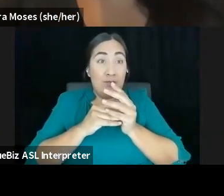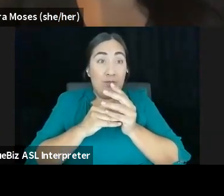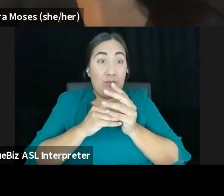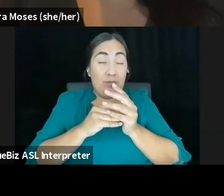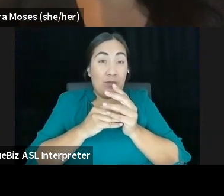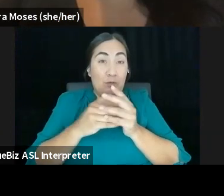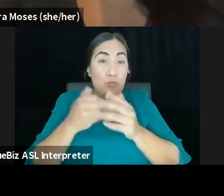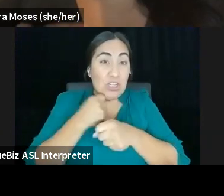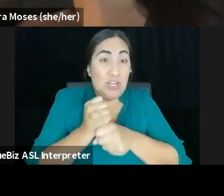ourselves.